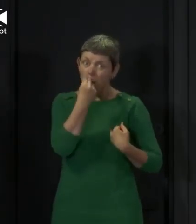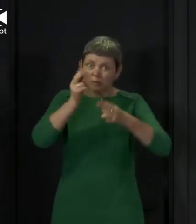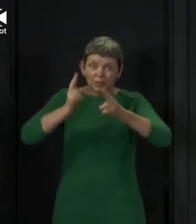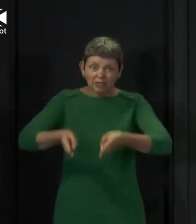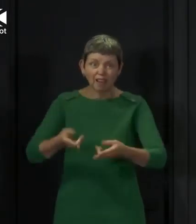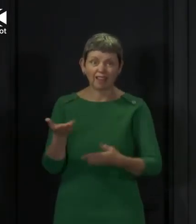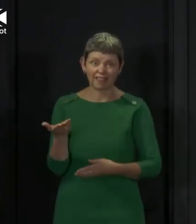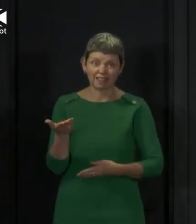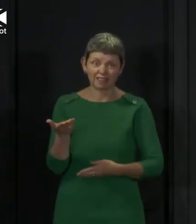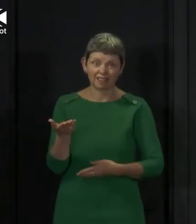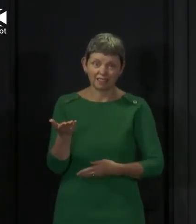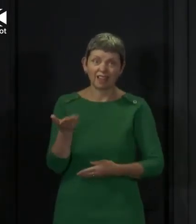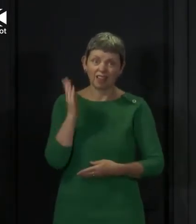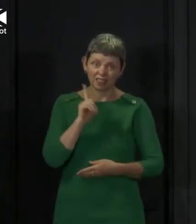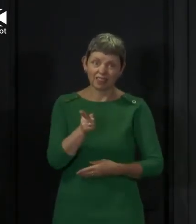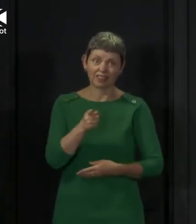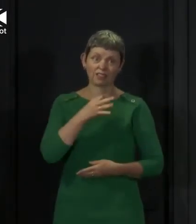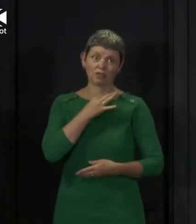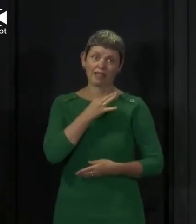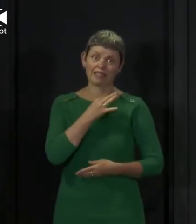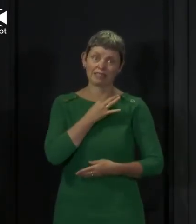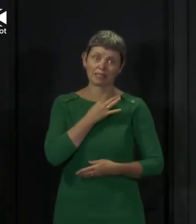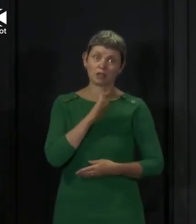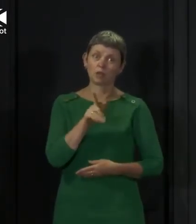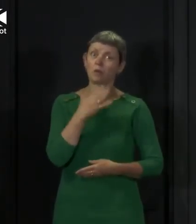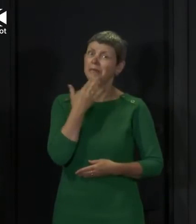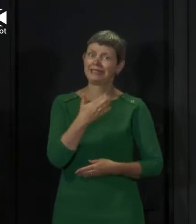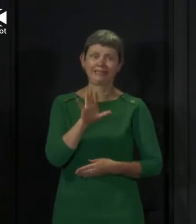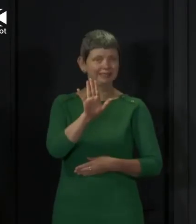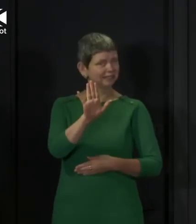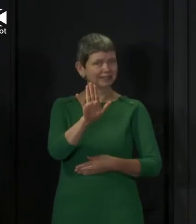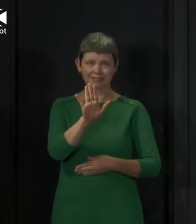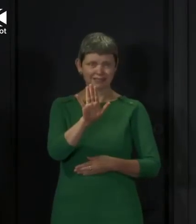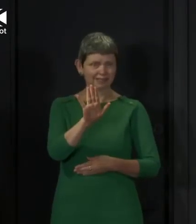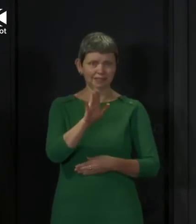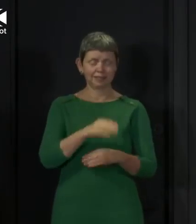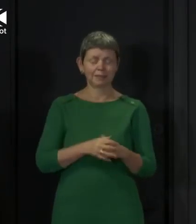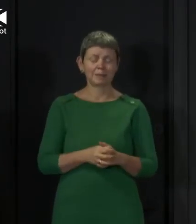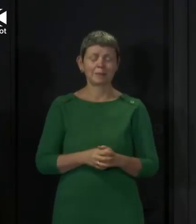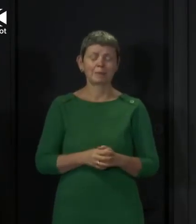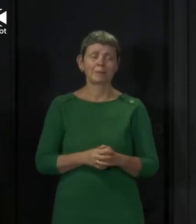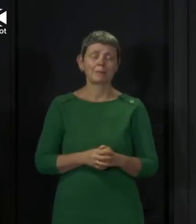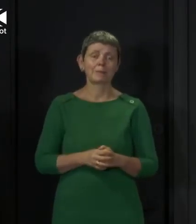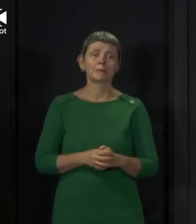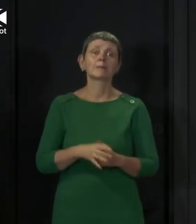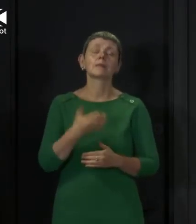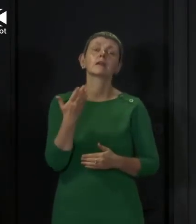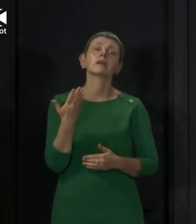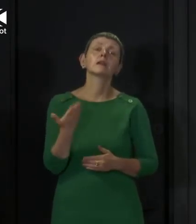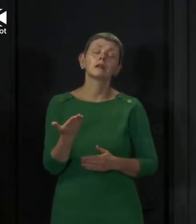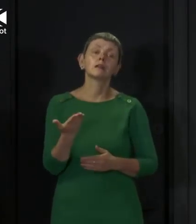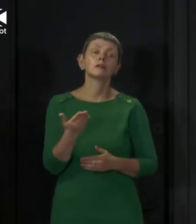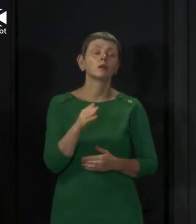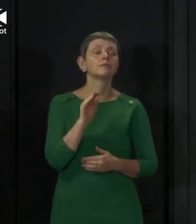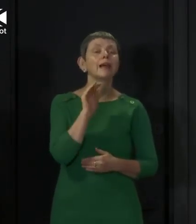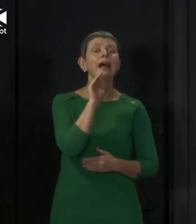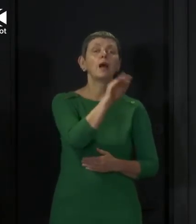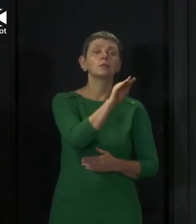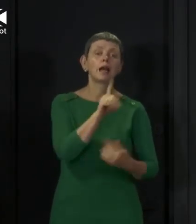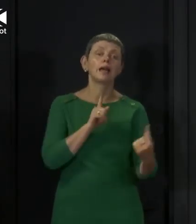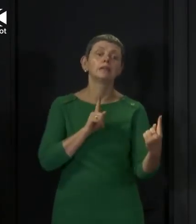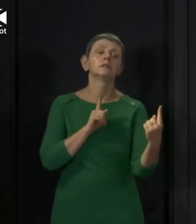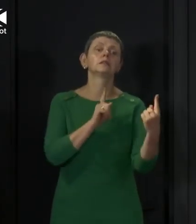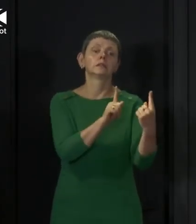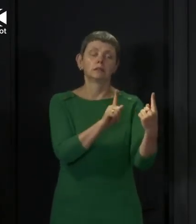from it. And I would ask you not pleased to take that risk. However, while the risk of meeting outdoors is